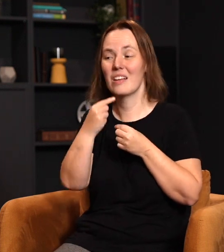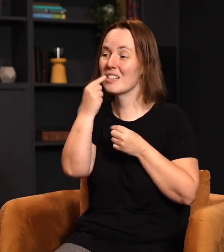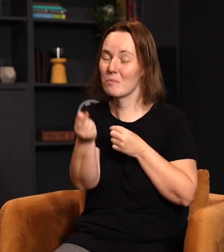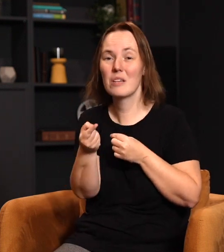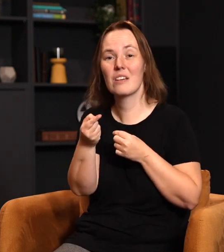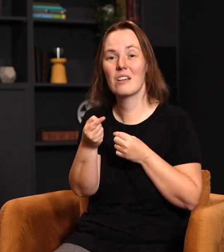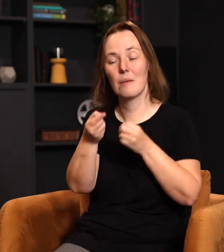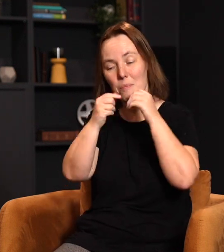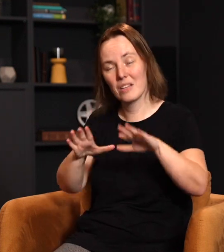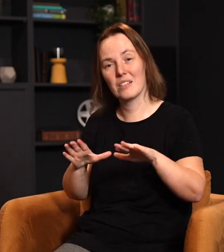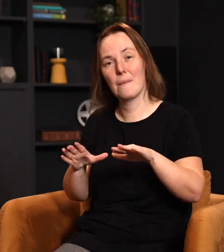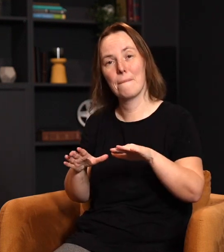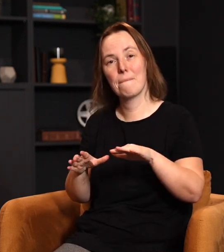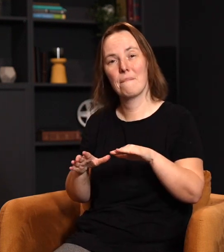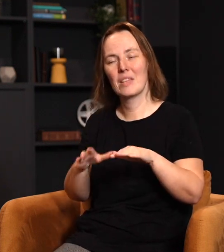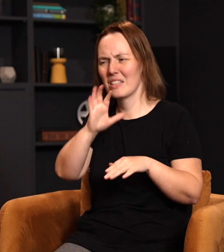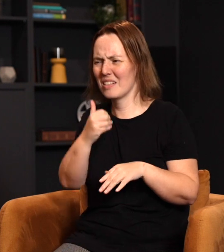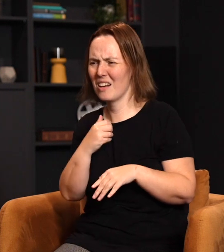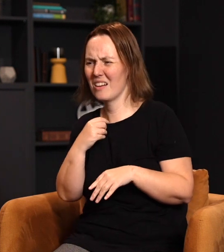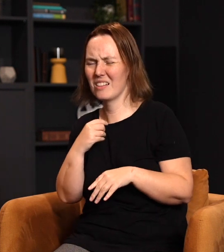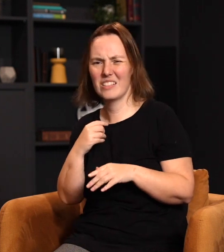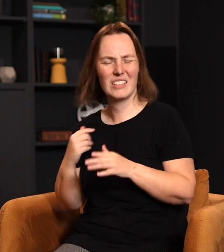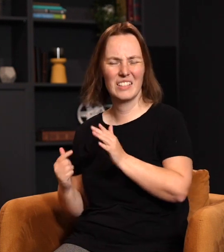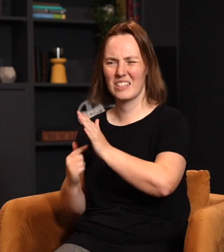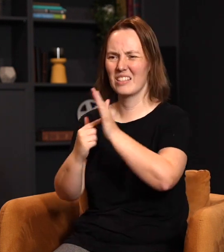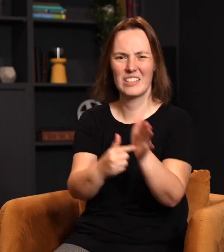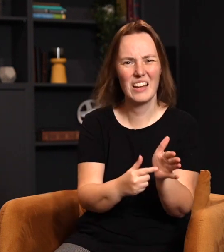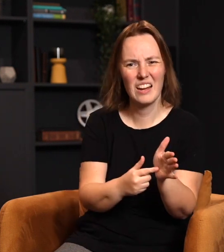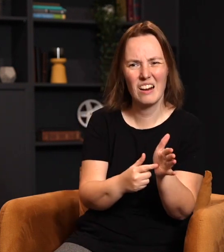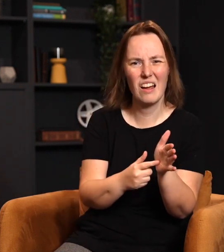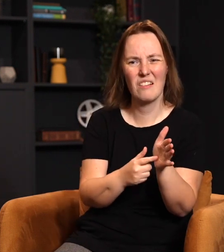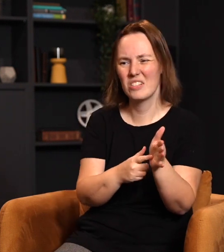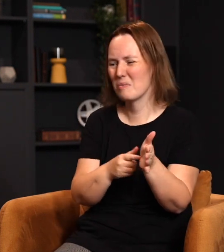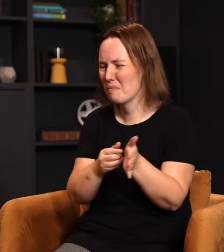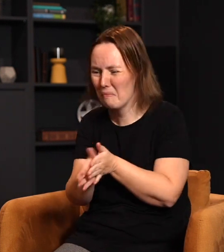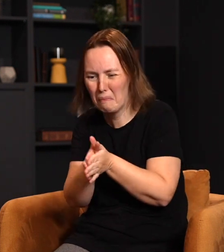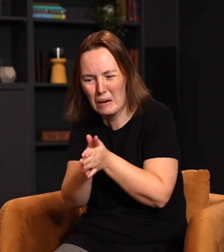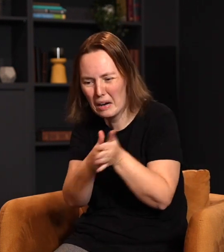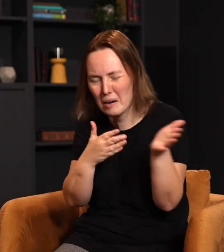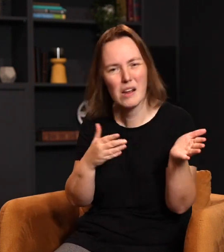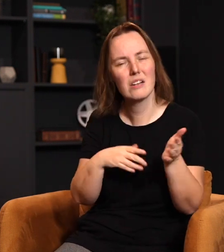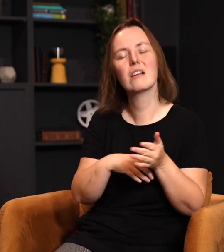And speaking blessing, I want us to understand this morning, is not just a sign of fanaticism. It's not just some trendy thing.